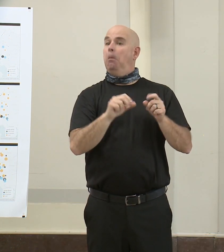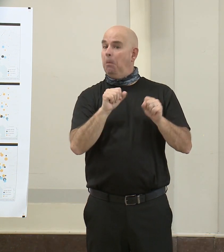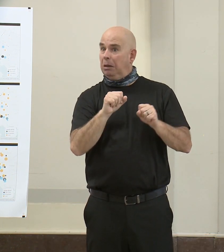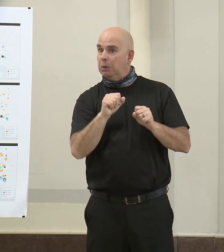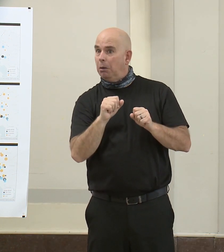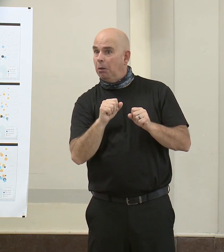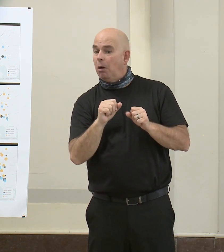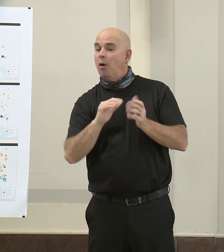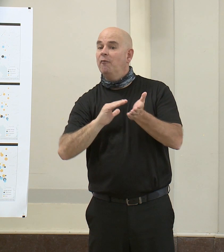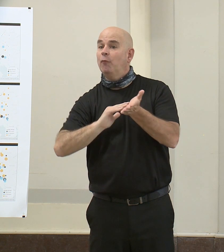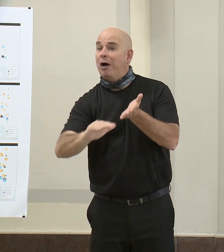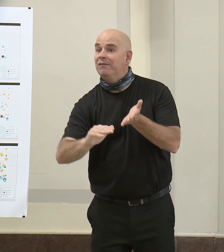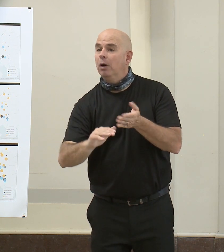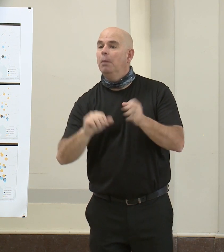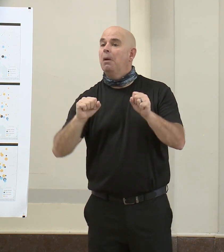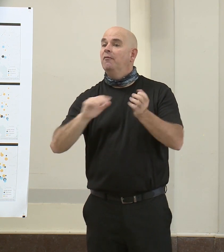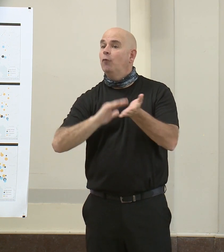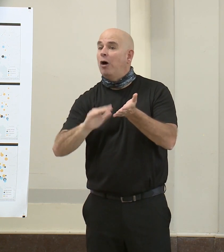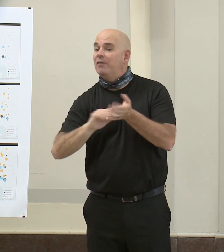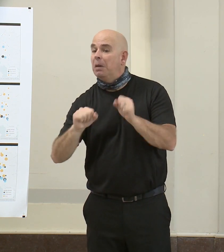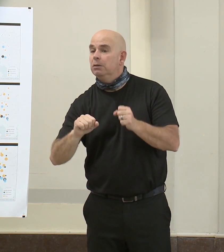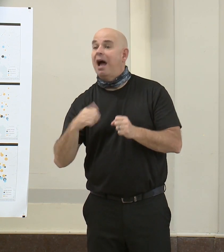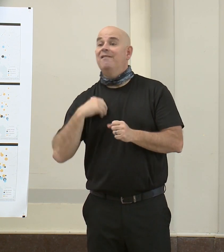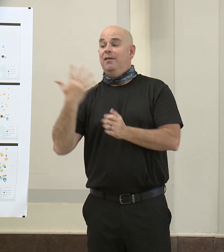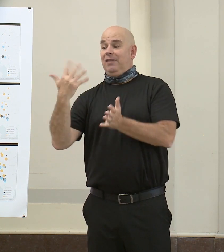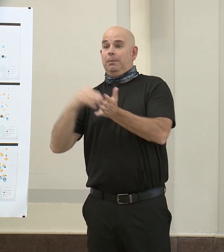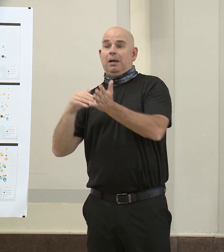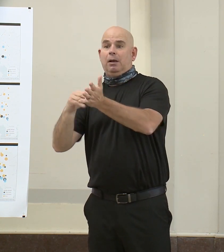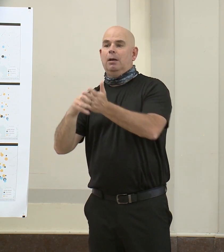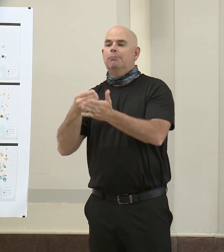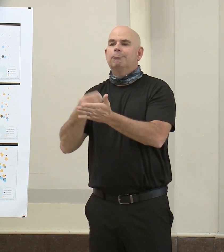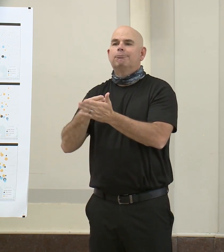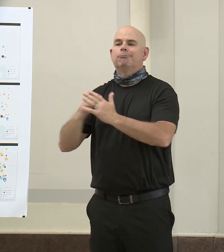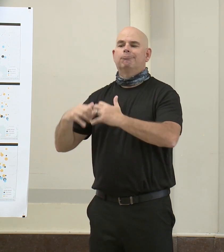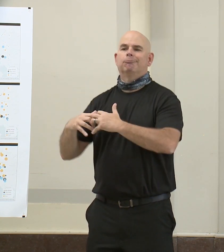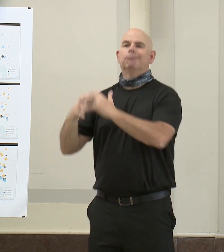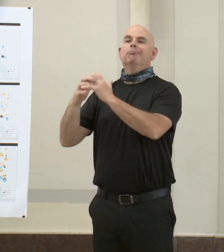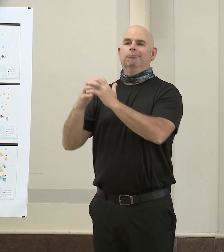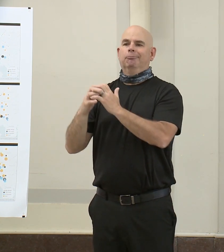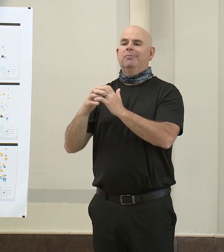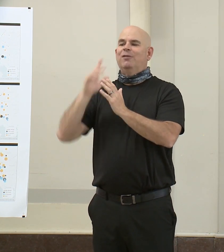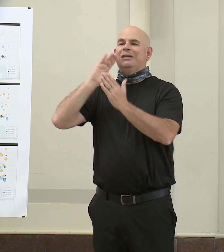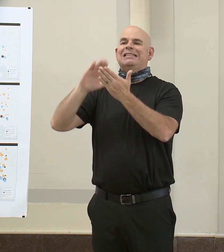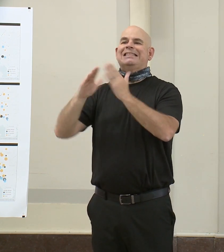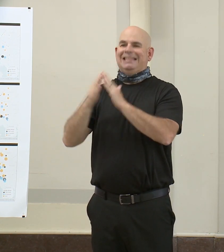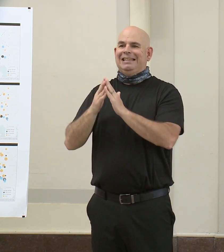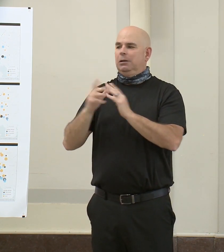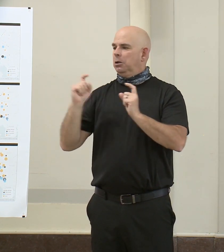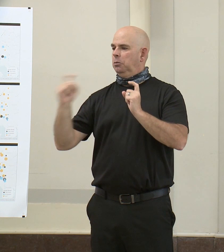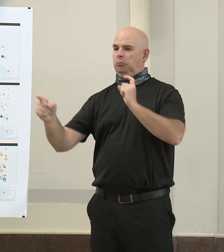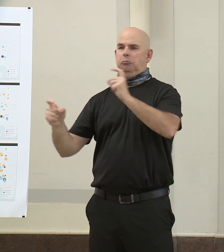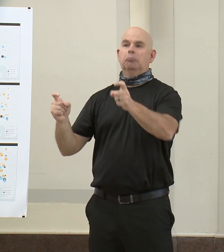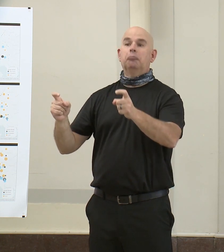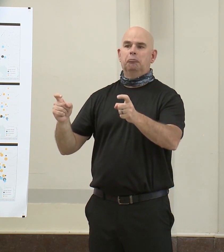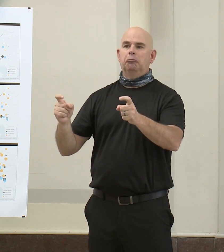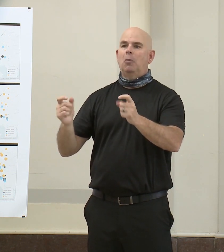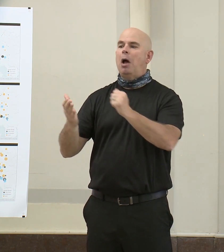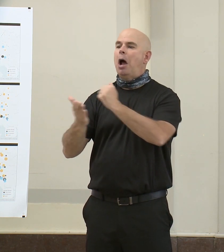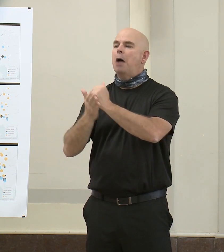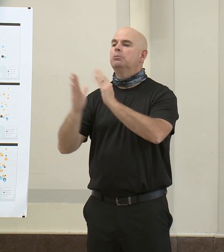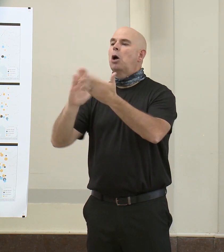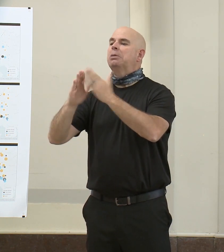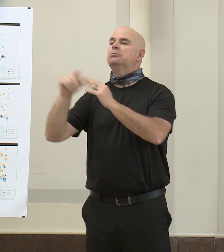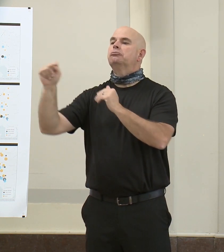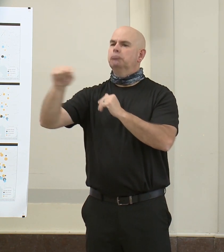we did $5 million through our own efforts as the City of Baltimore to help those small businesses. And we have created